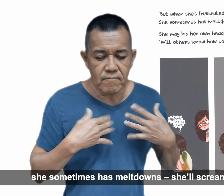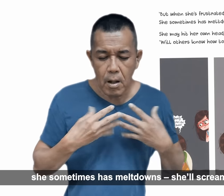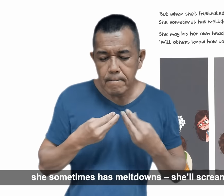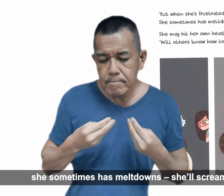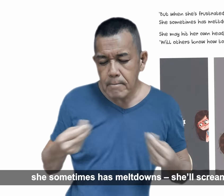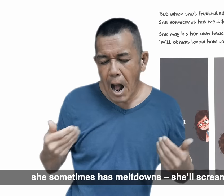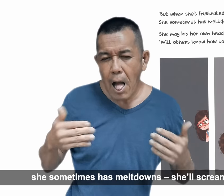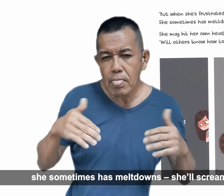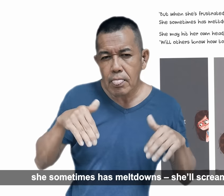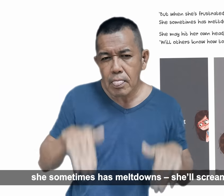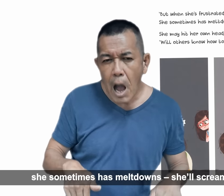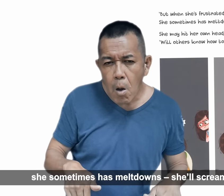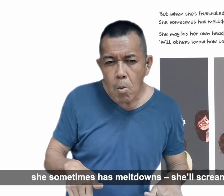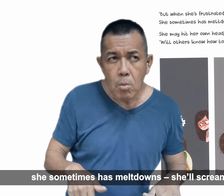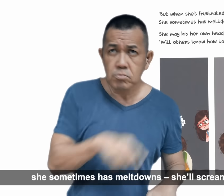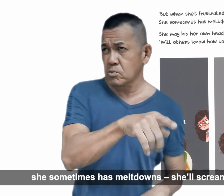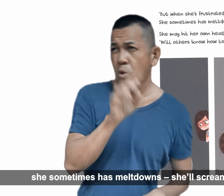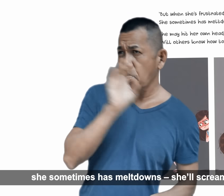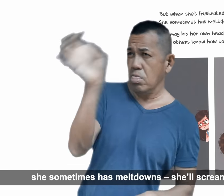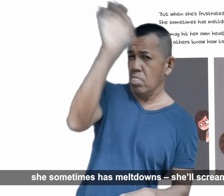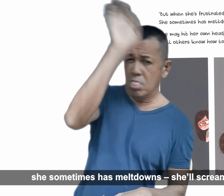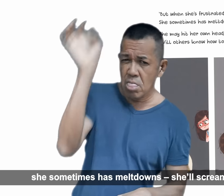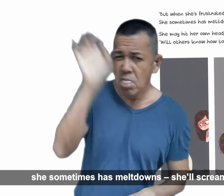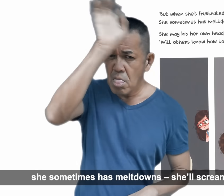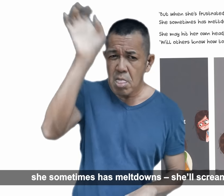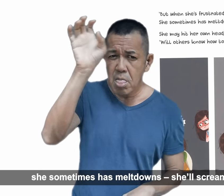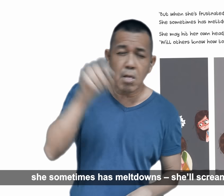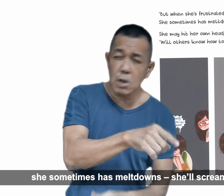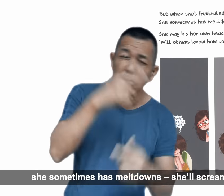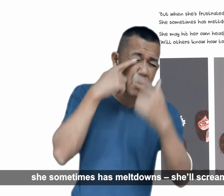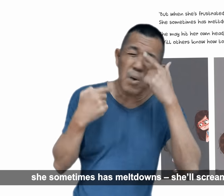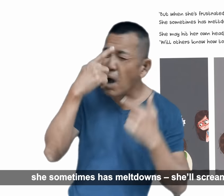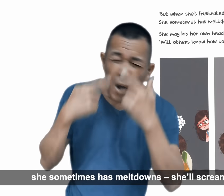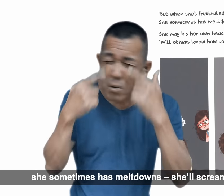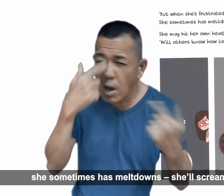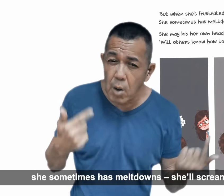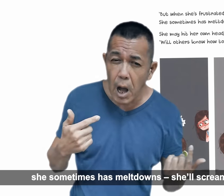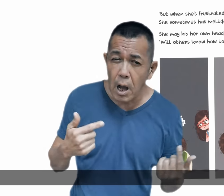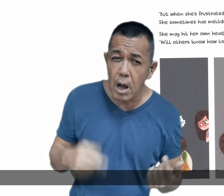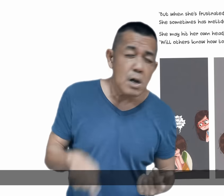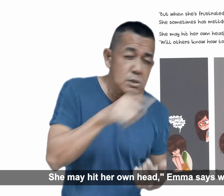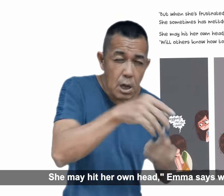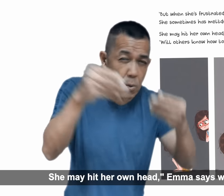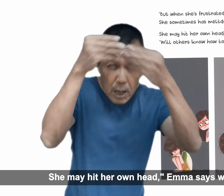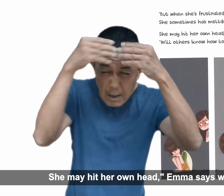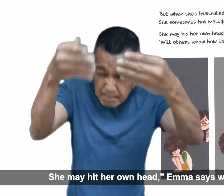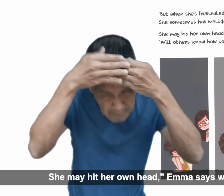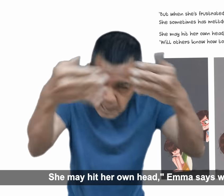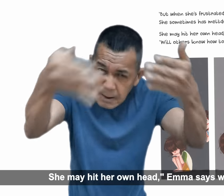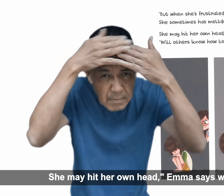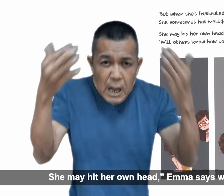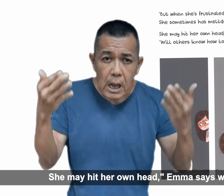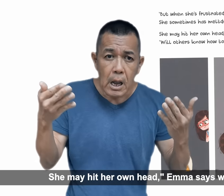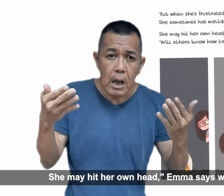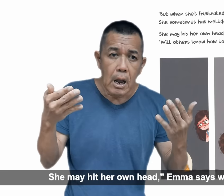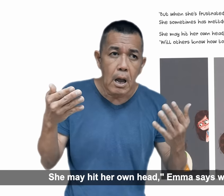She'll sometimes have meltdowns. She'll scream and she'll cry. She may hit her